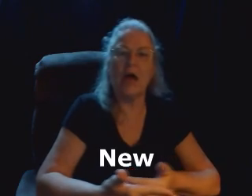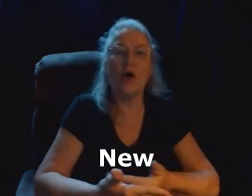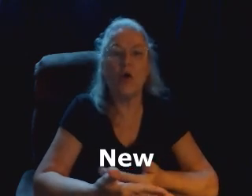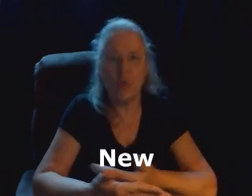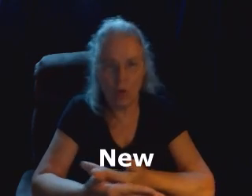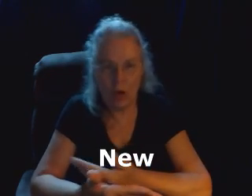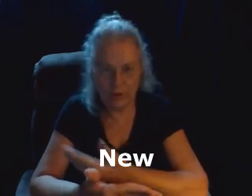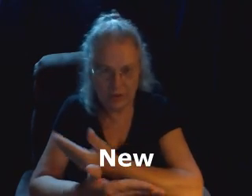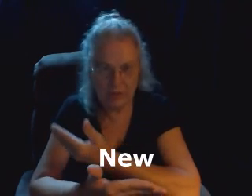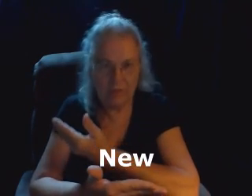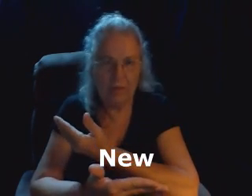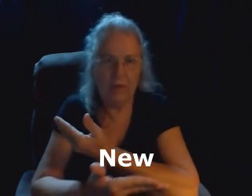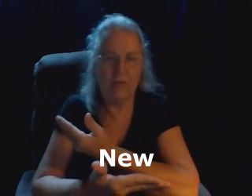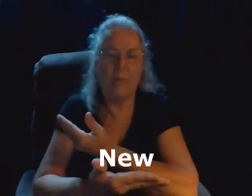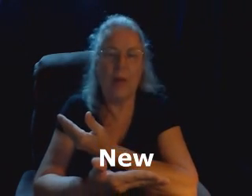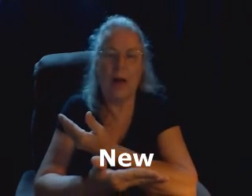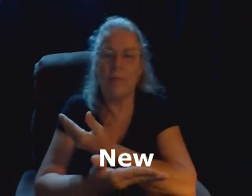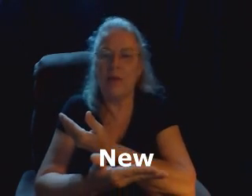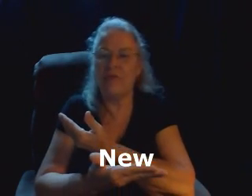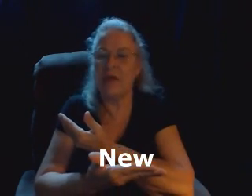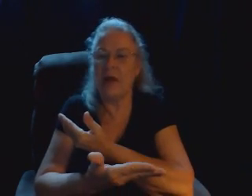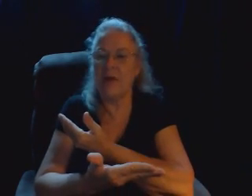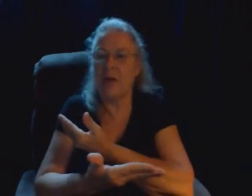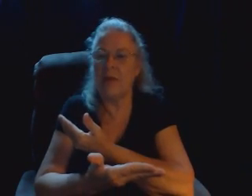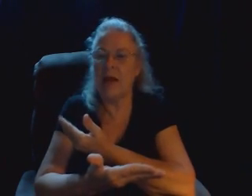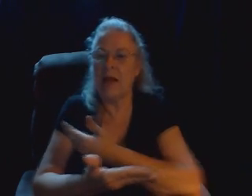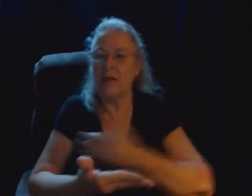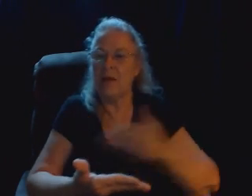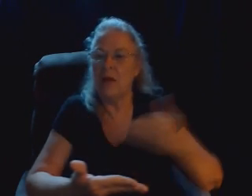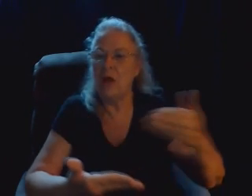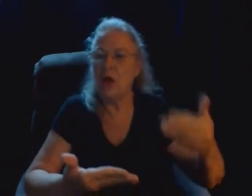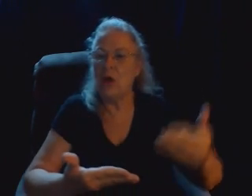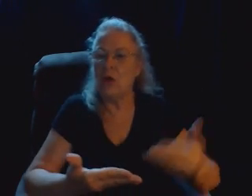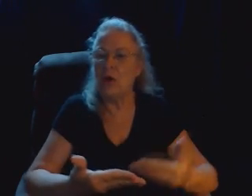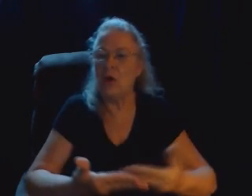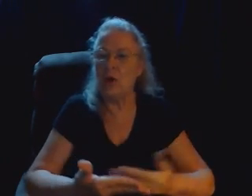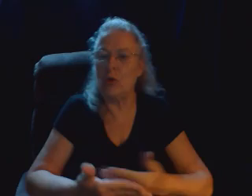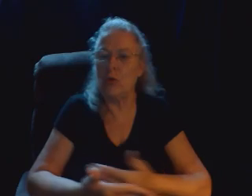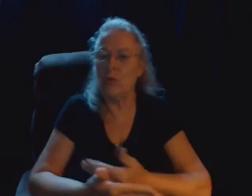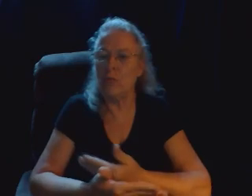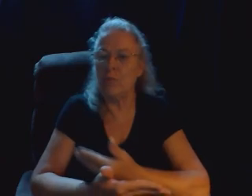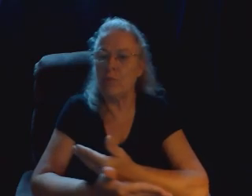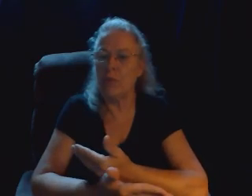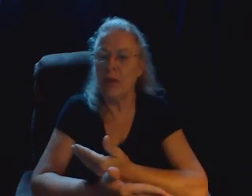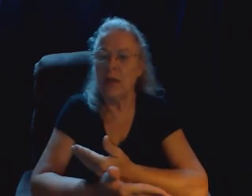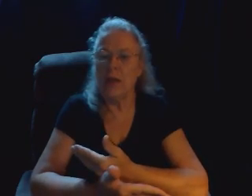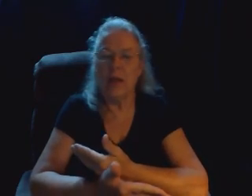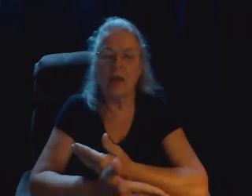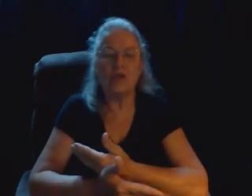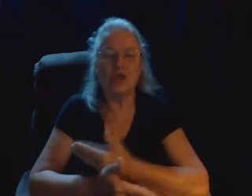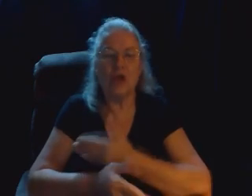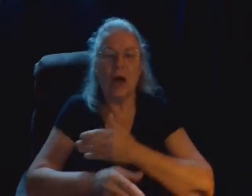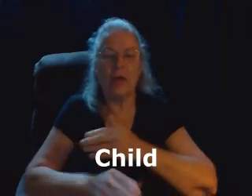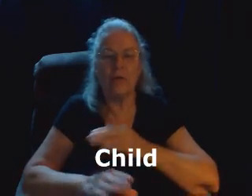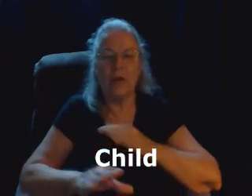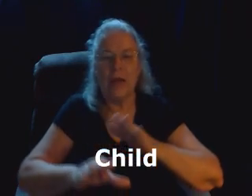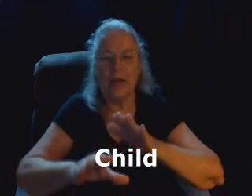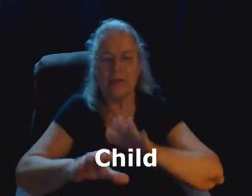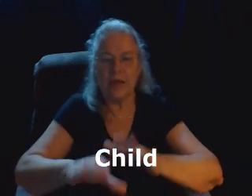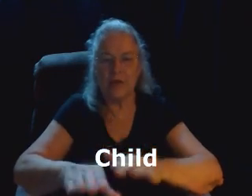across the palm of the non-dominant hand. New. Child, is like